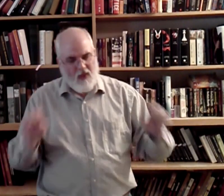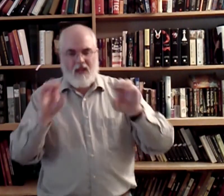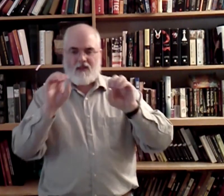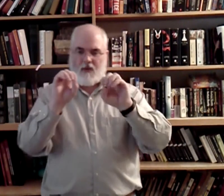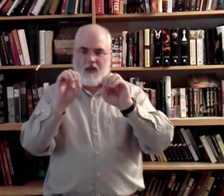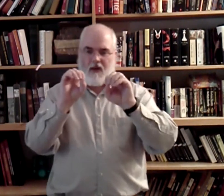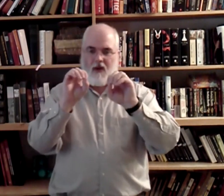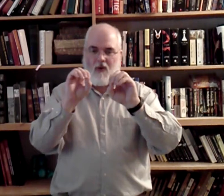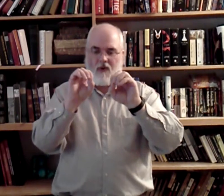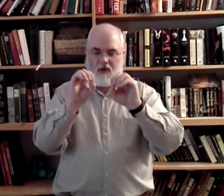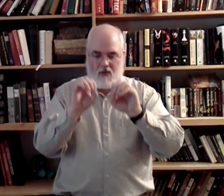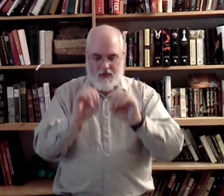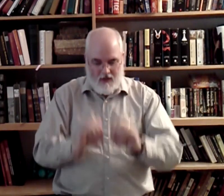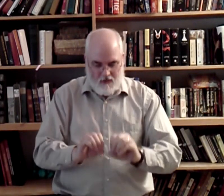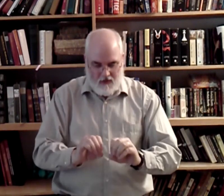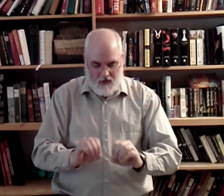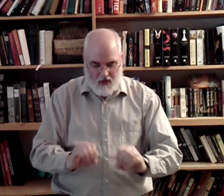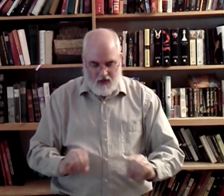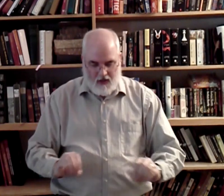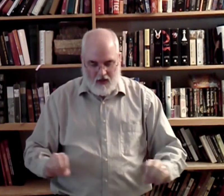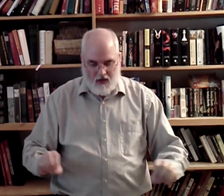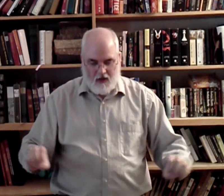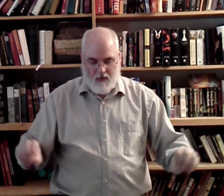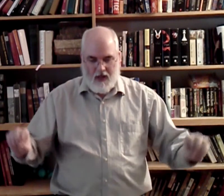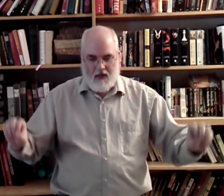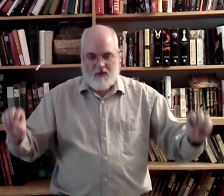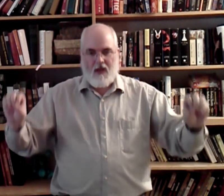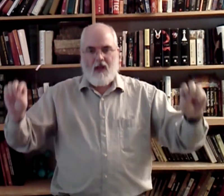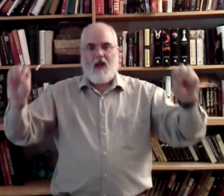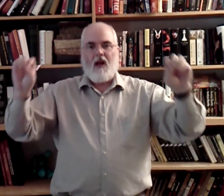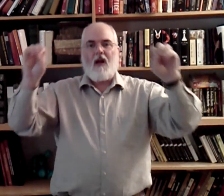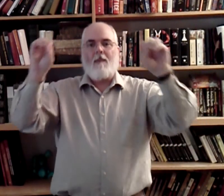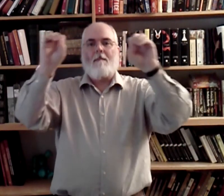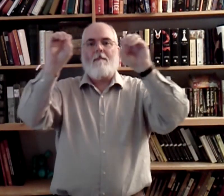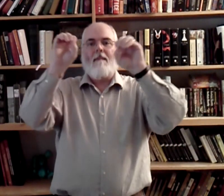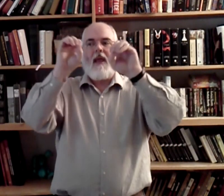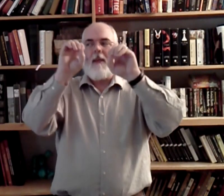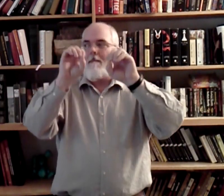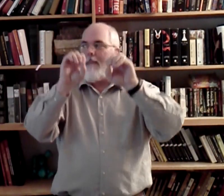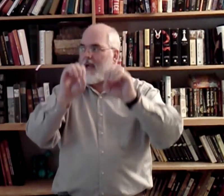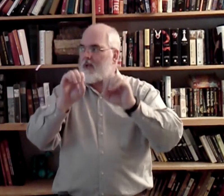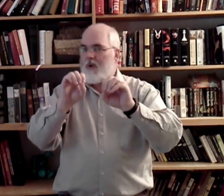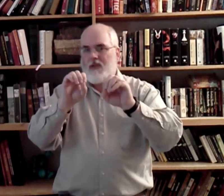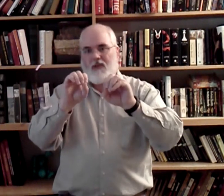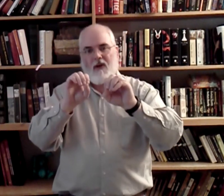Start with the letter O. Go down. Around. Up. And back to where you started.